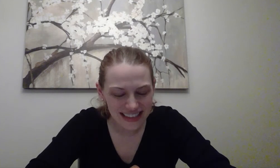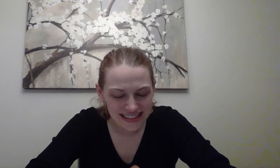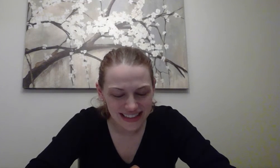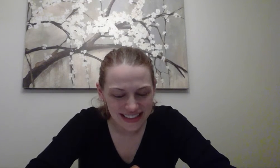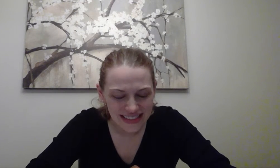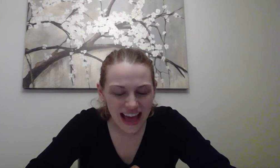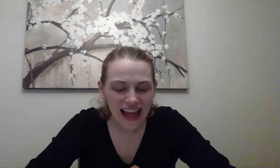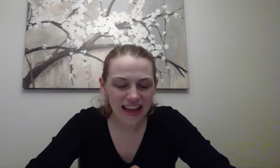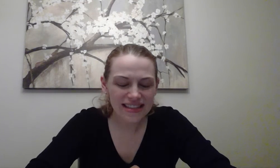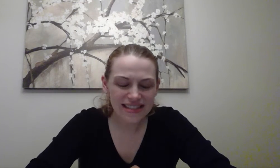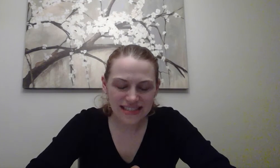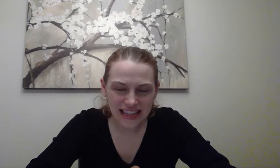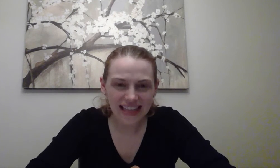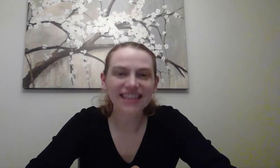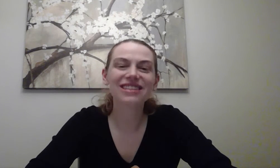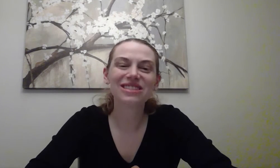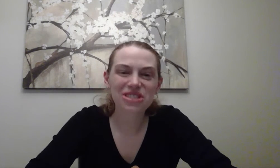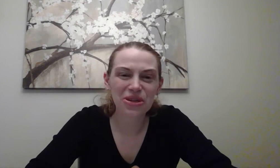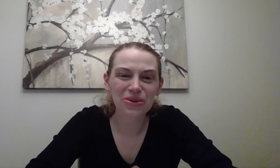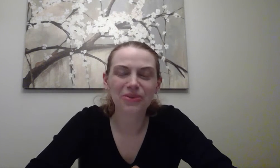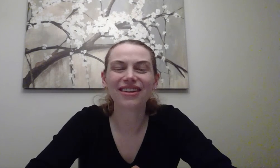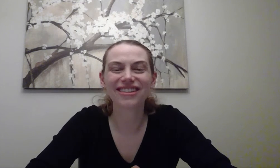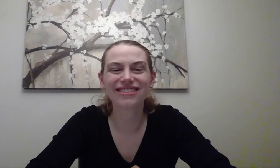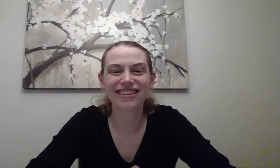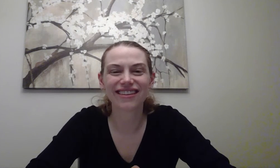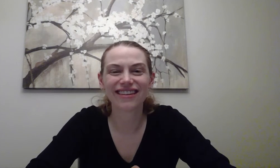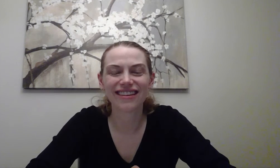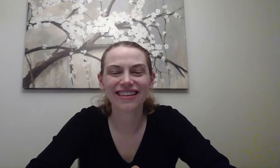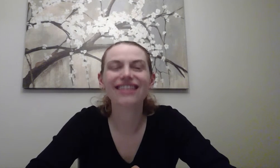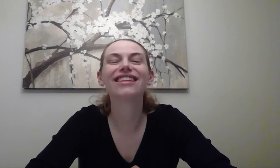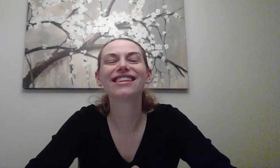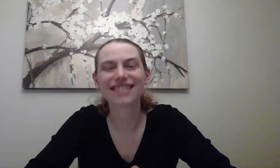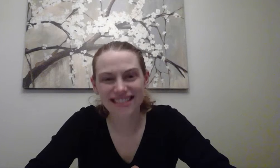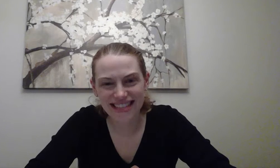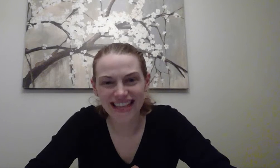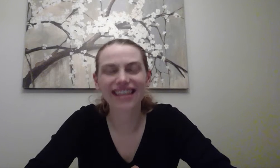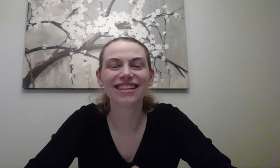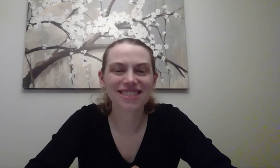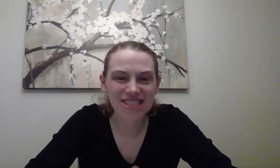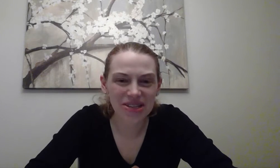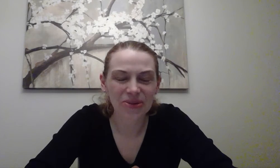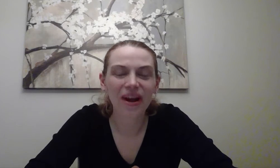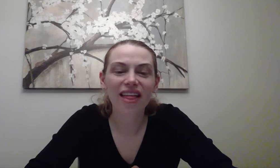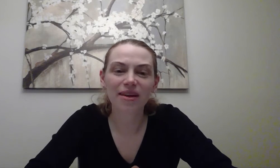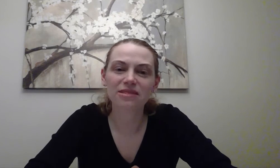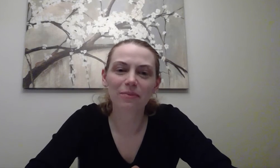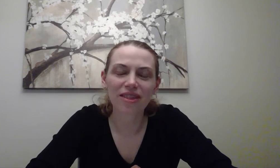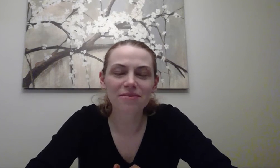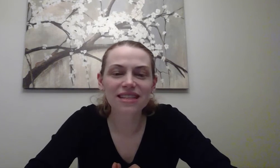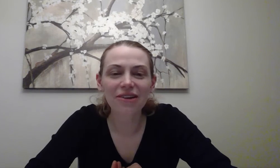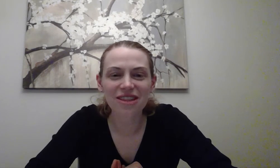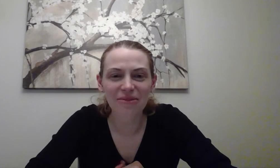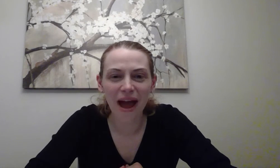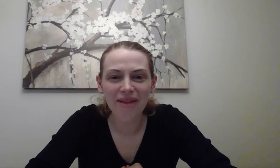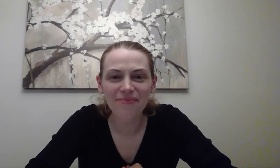Excellent. C, two. Your turn. C, two. Thumbs up or thumbs down? Do they rhyme?